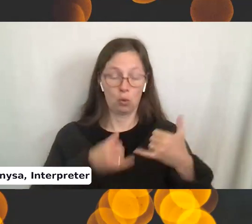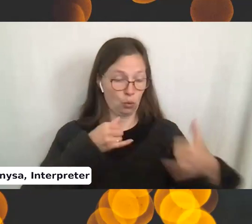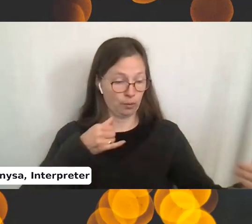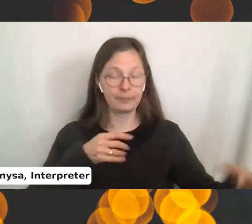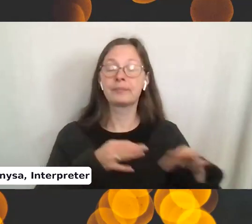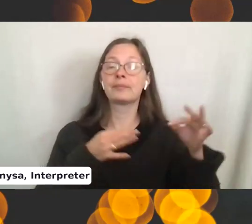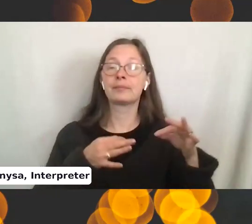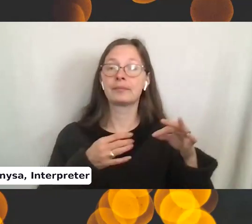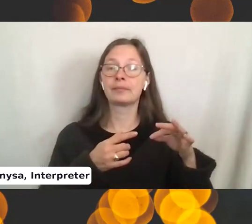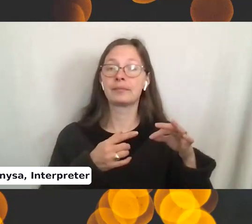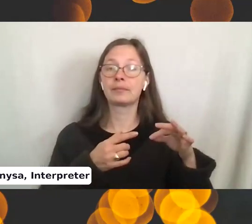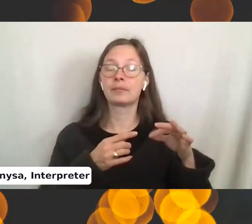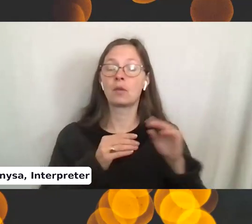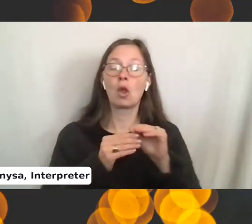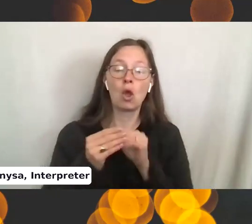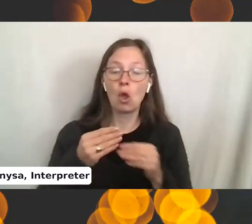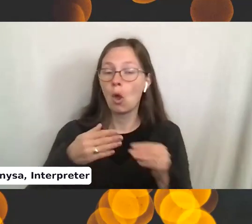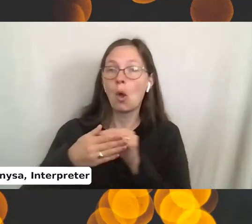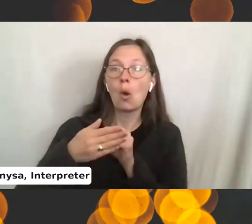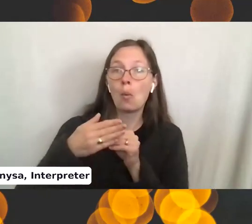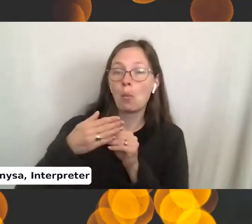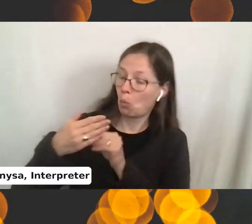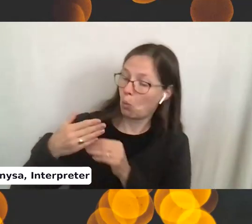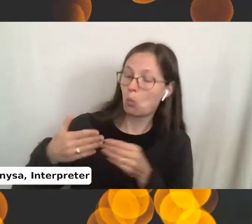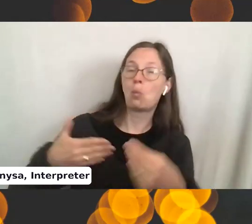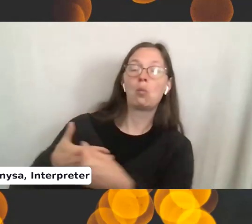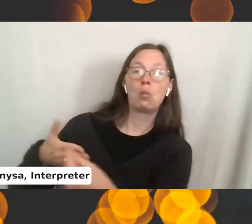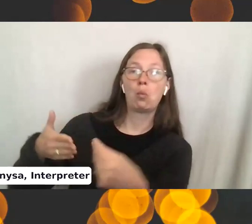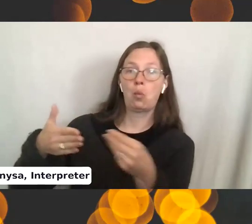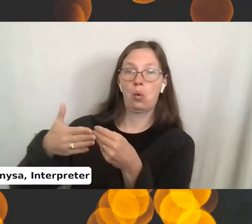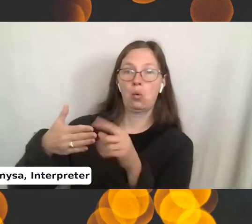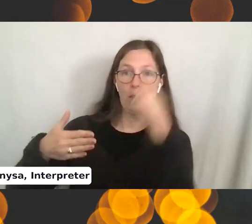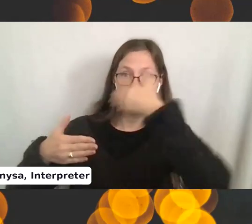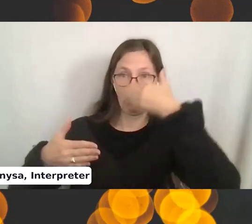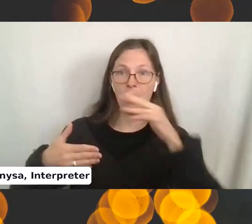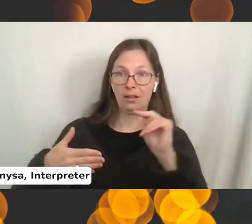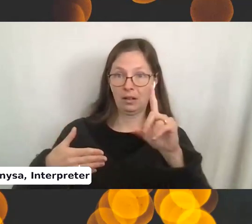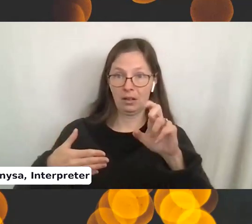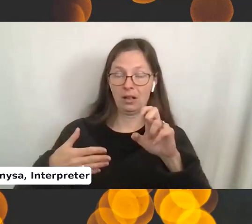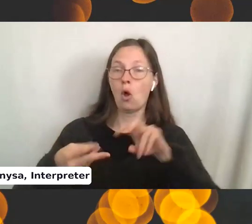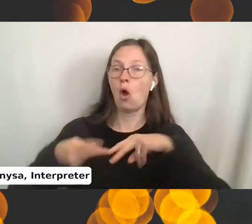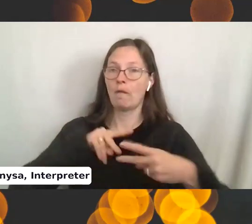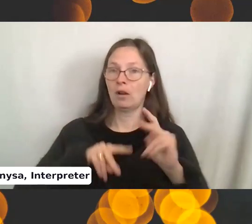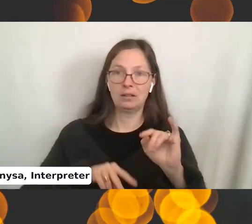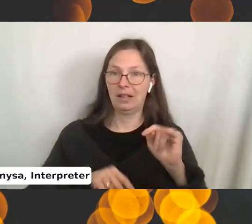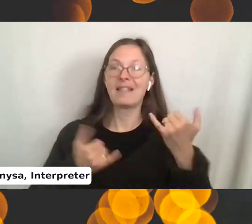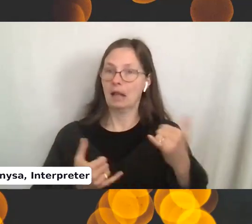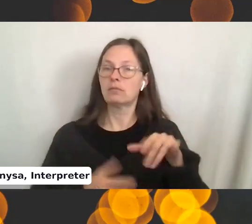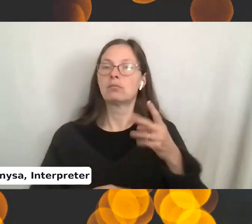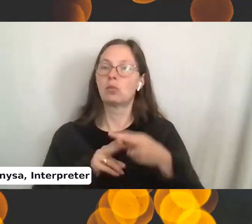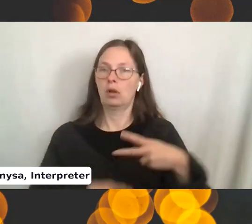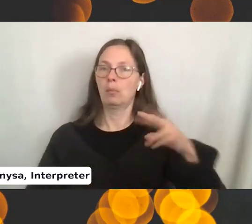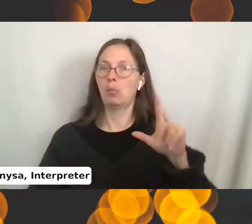You bring it around to the front of the needle and you're going to reverse knit, which is purling. So instead of going from left to right,